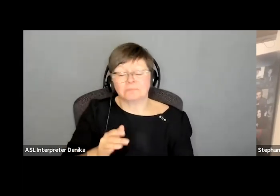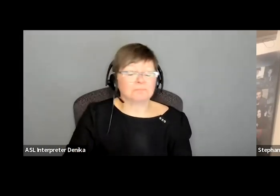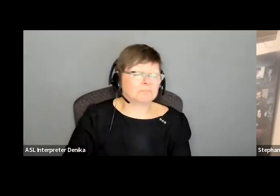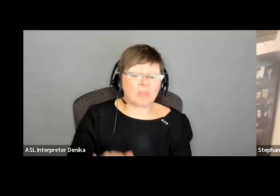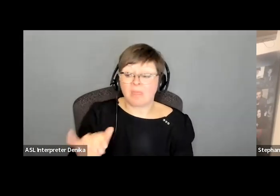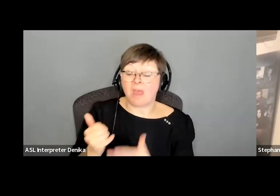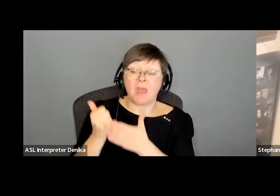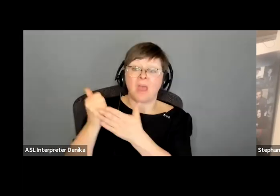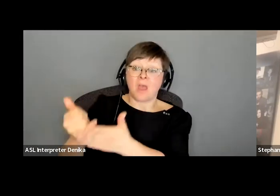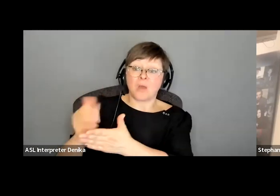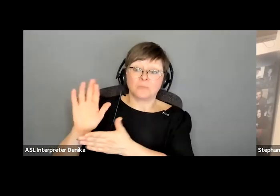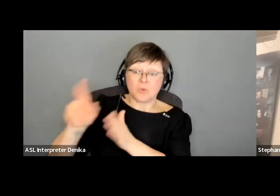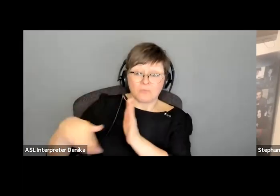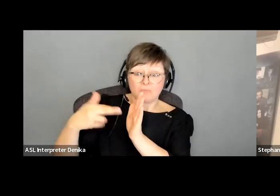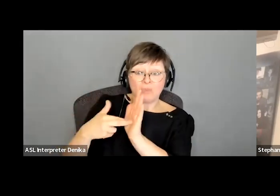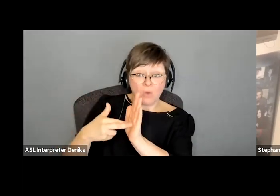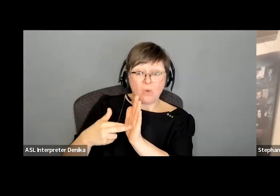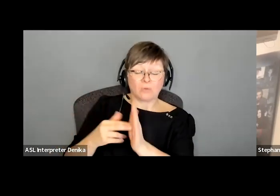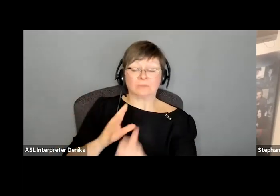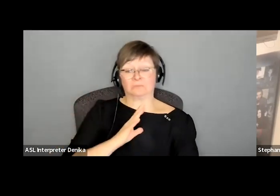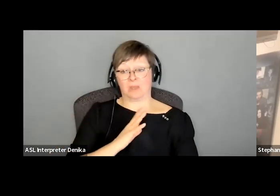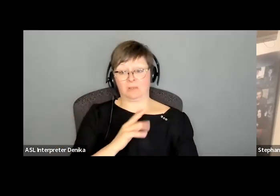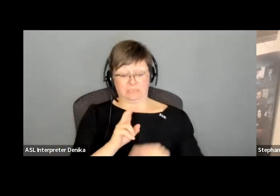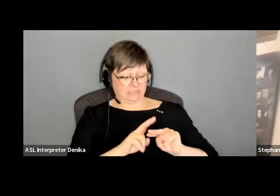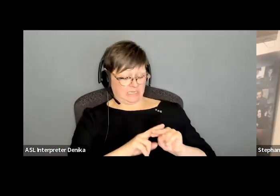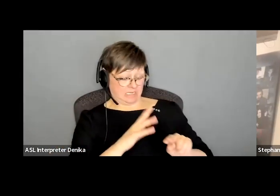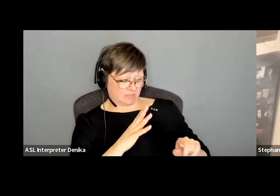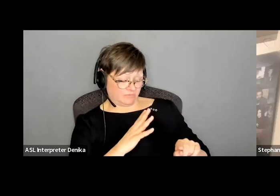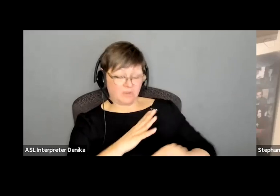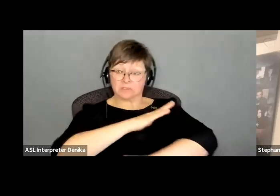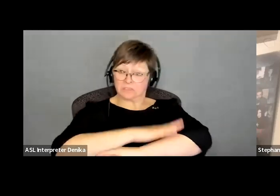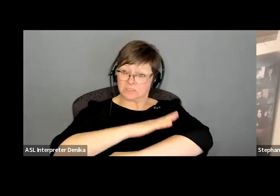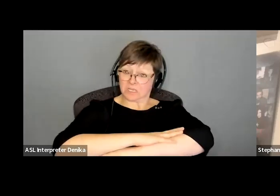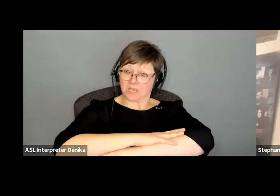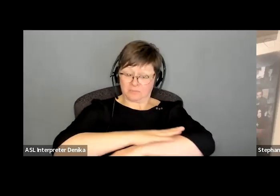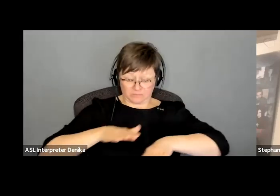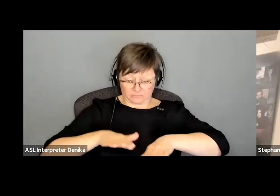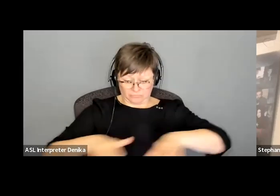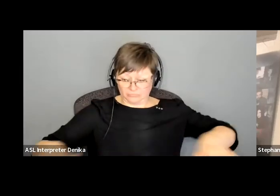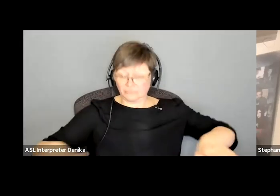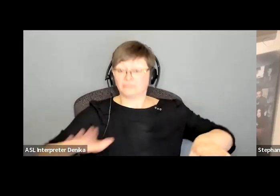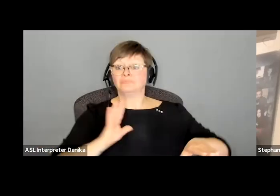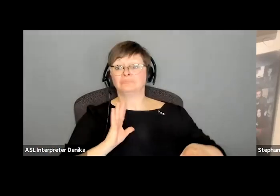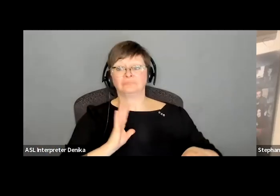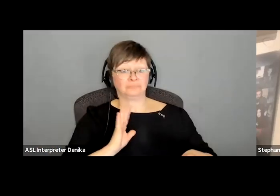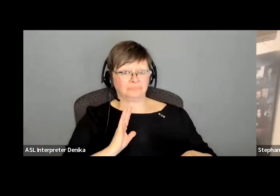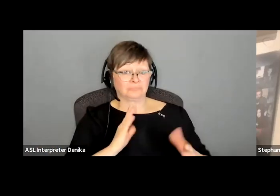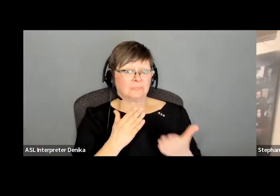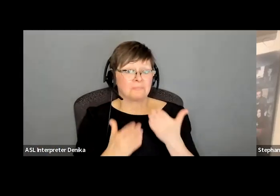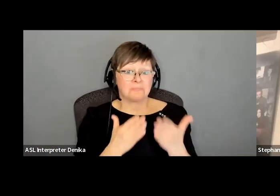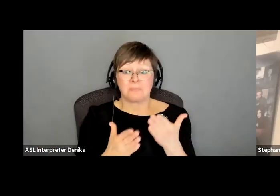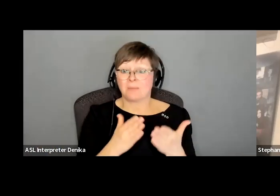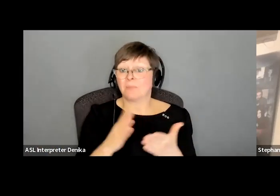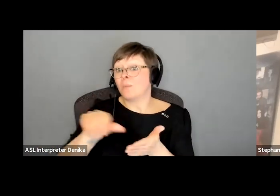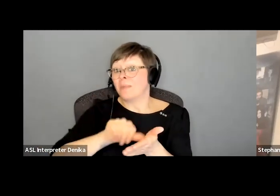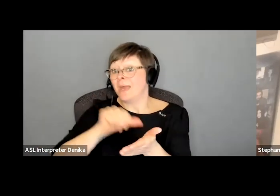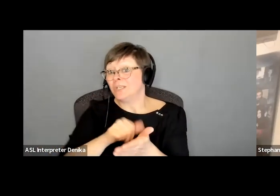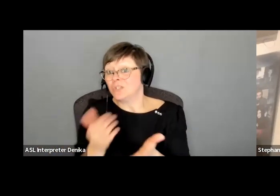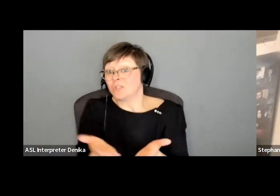that's fine and sitting is fine and having a table in front of you because maybe your pages are there too